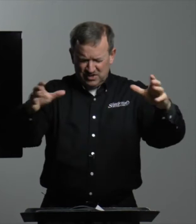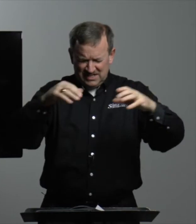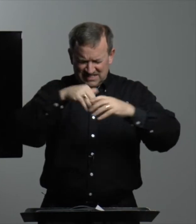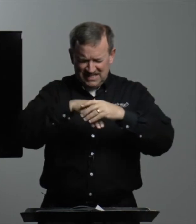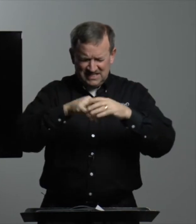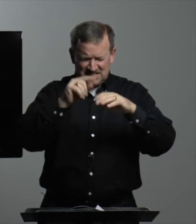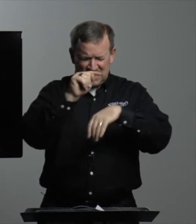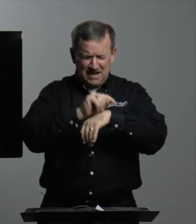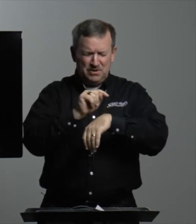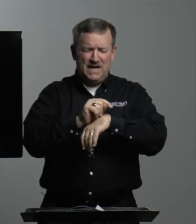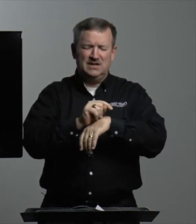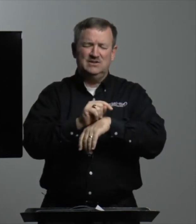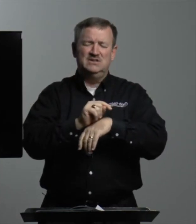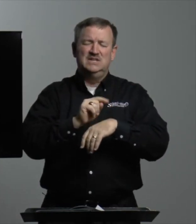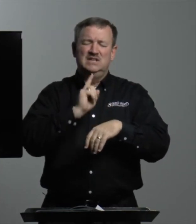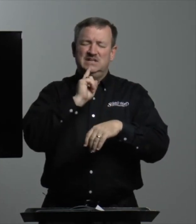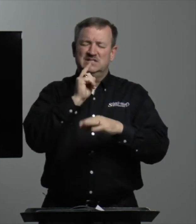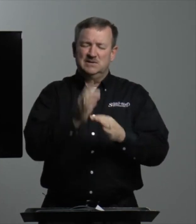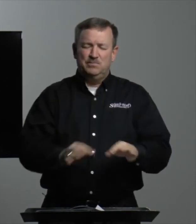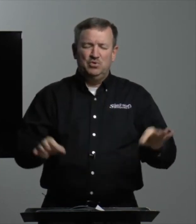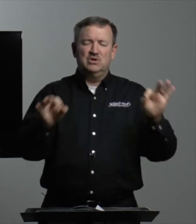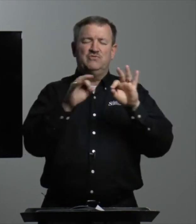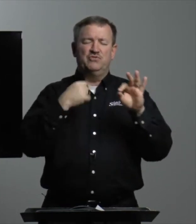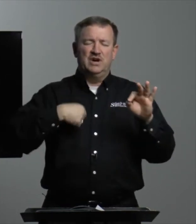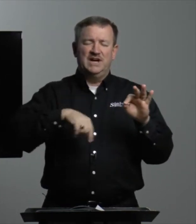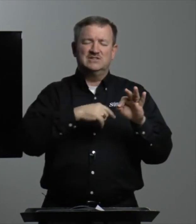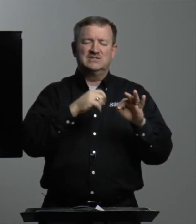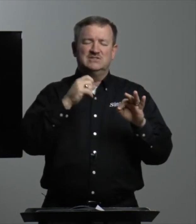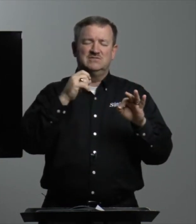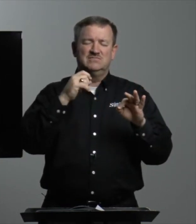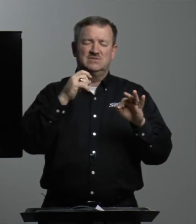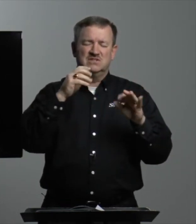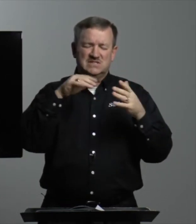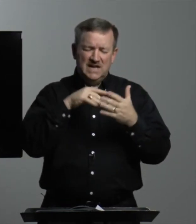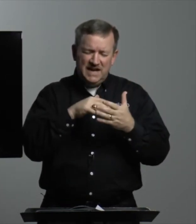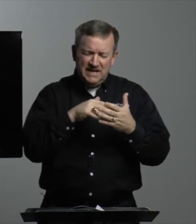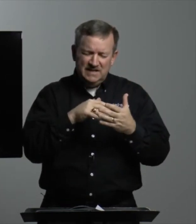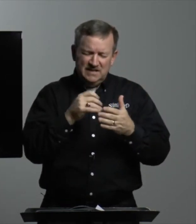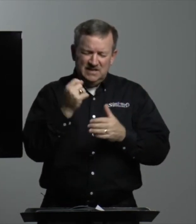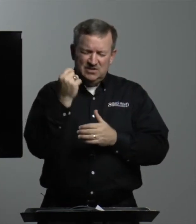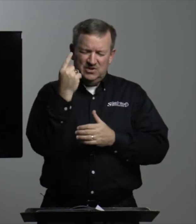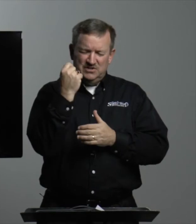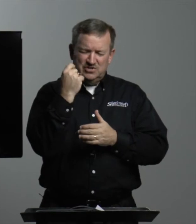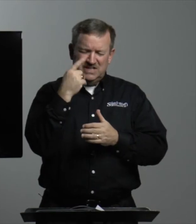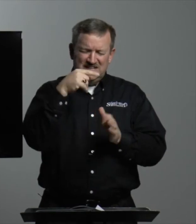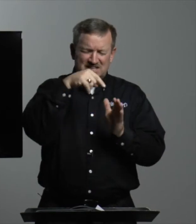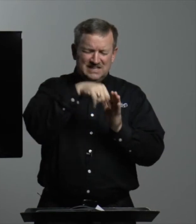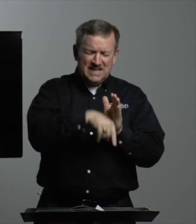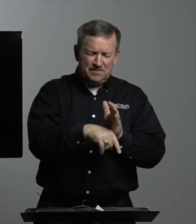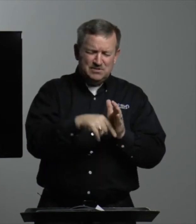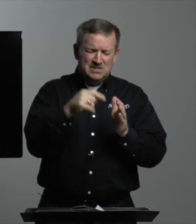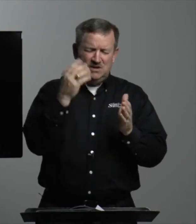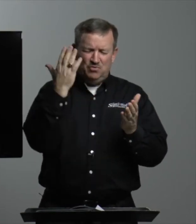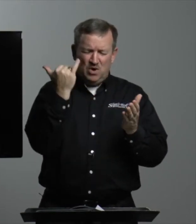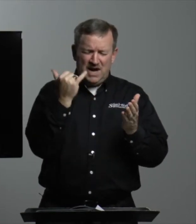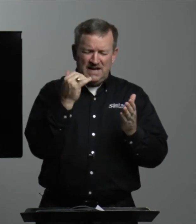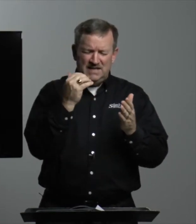that is in the tabernacle is important for us to study, to understand the depth of why